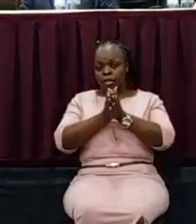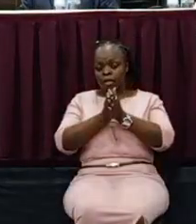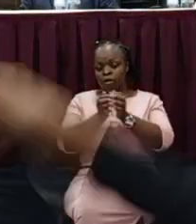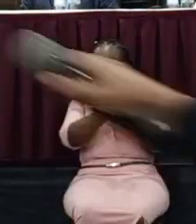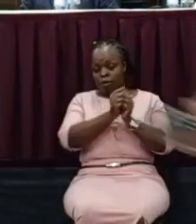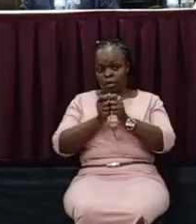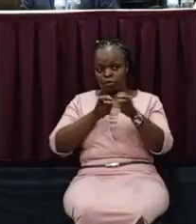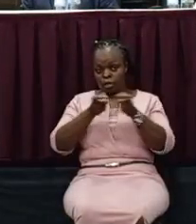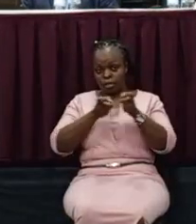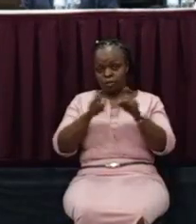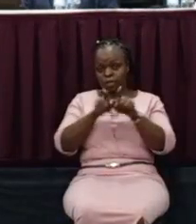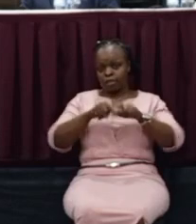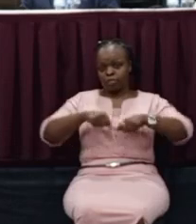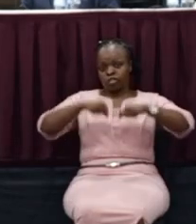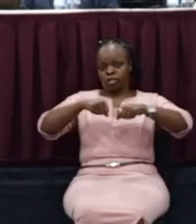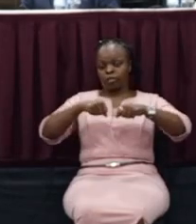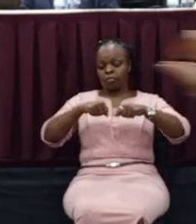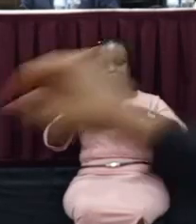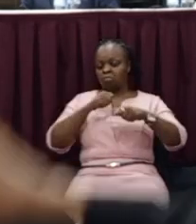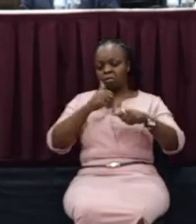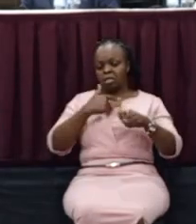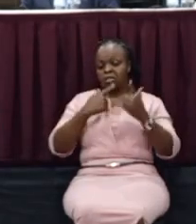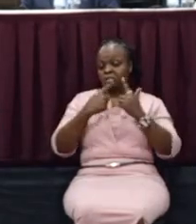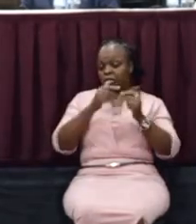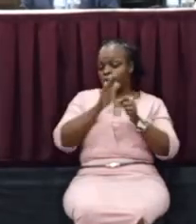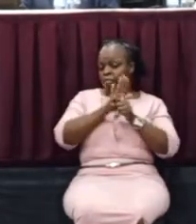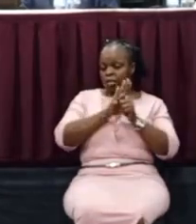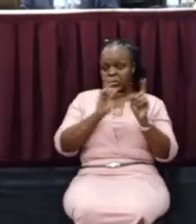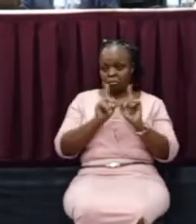our chair. I don't need to talk much because the chair is going to talk on our behalf.